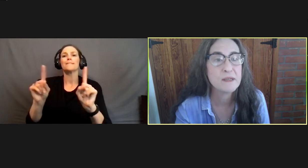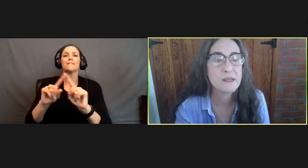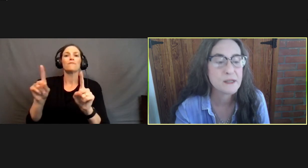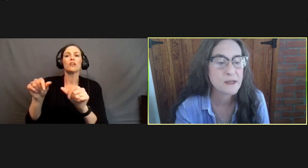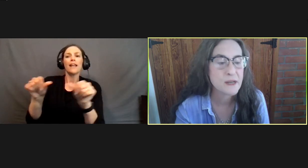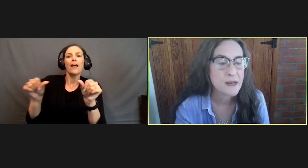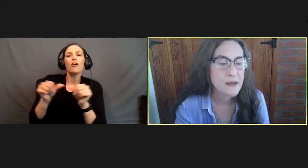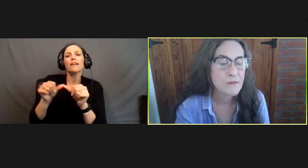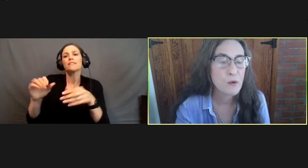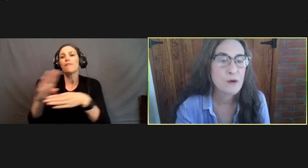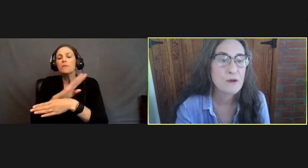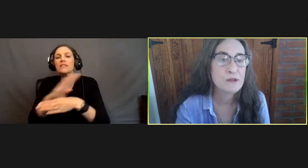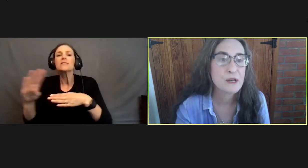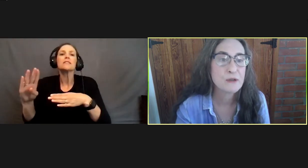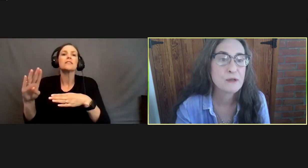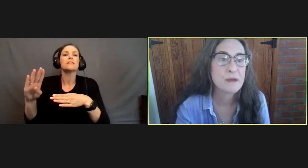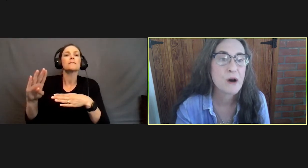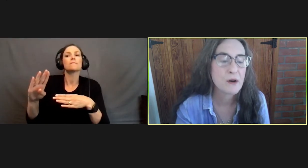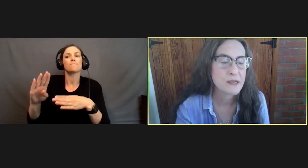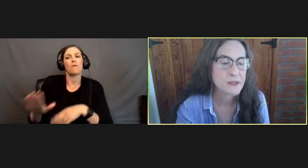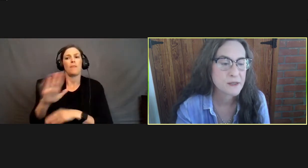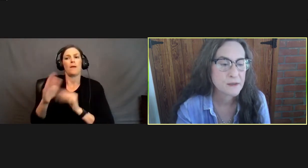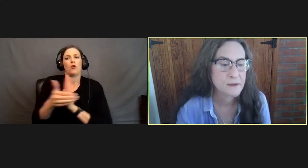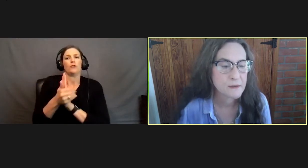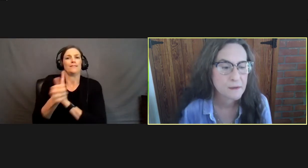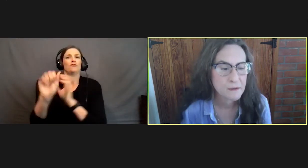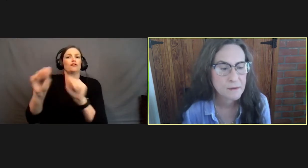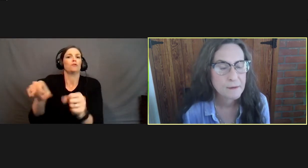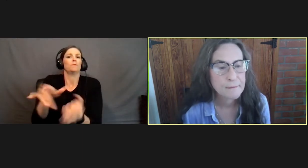business where their skills could be harnessed.